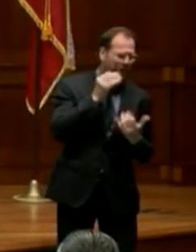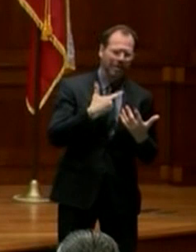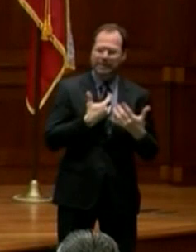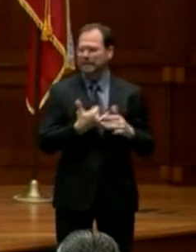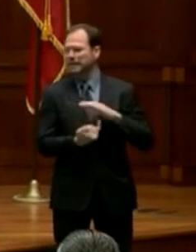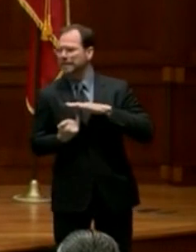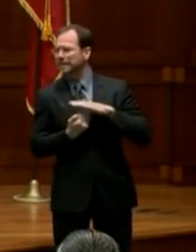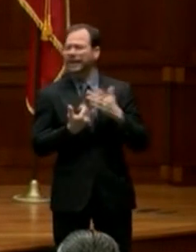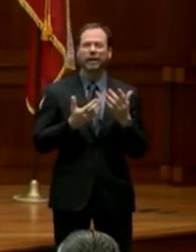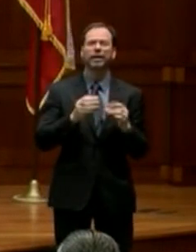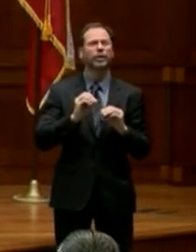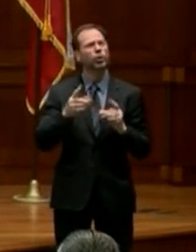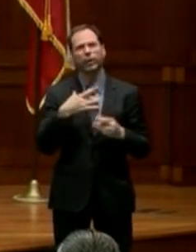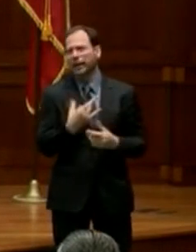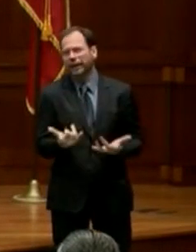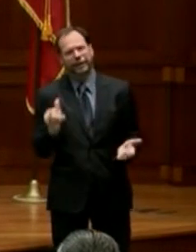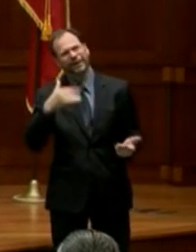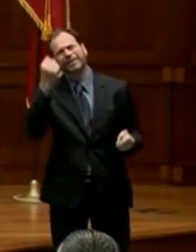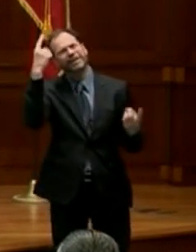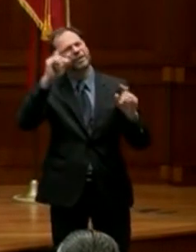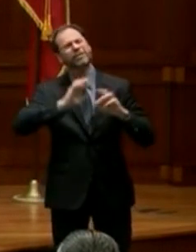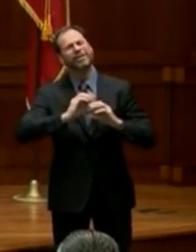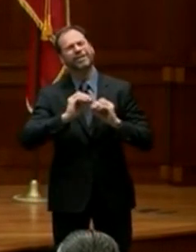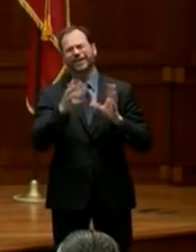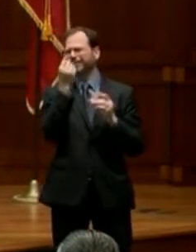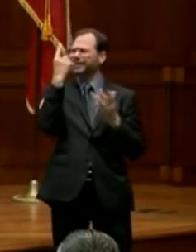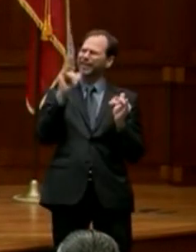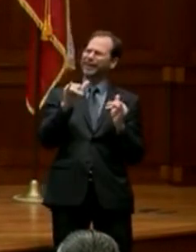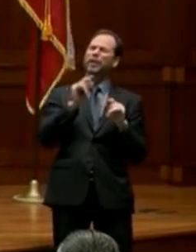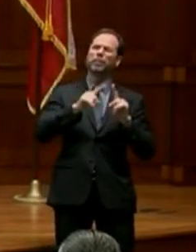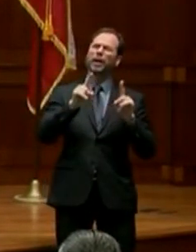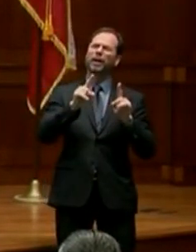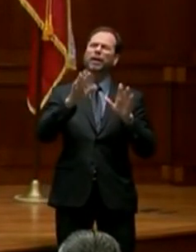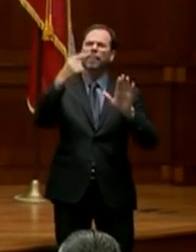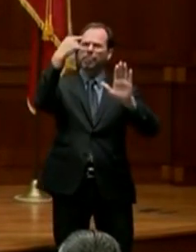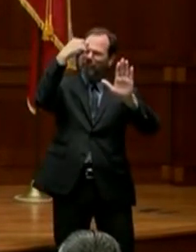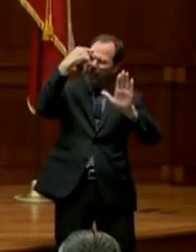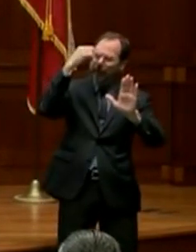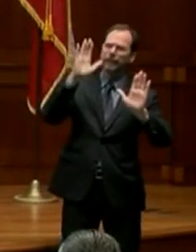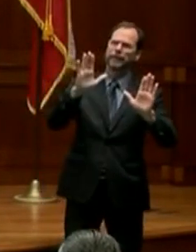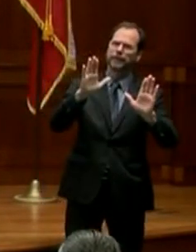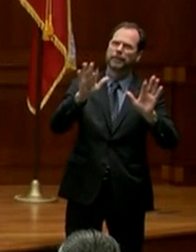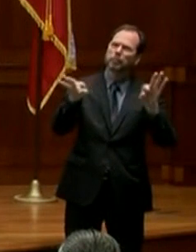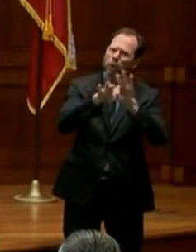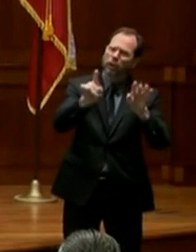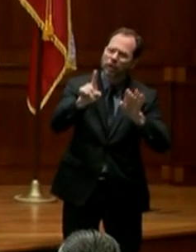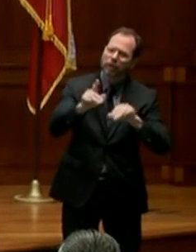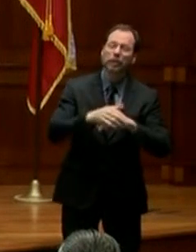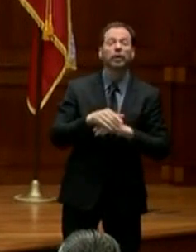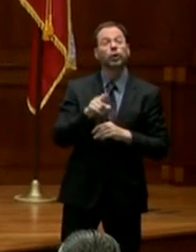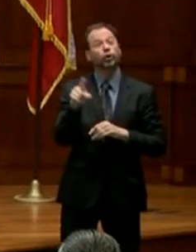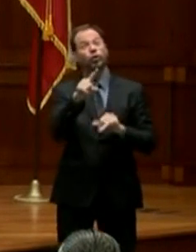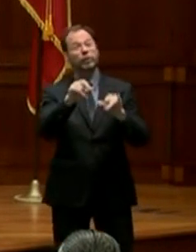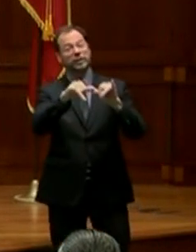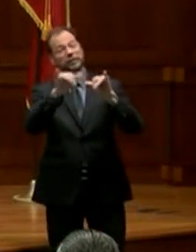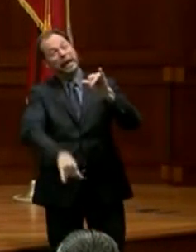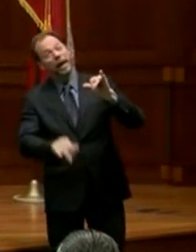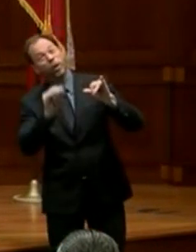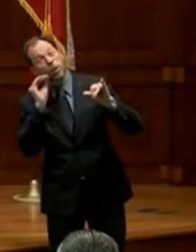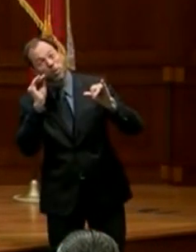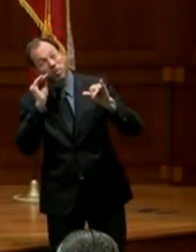cherishes to do, except if you step back and think about it. And that is by you staying home,